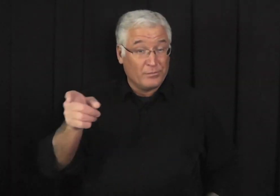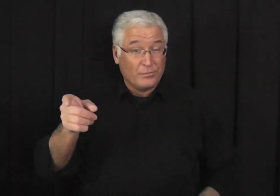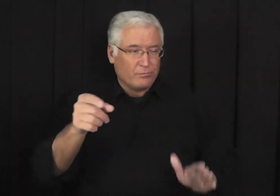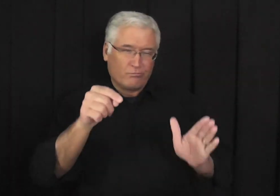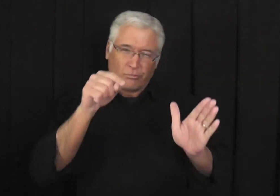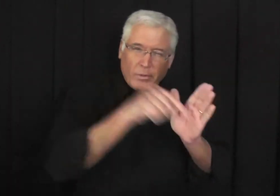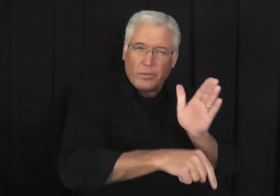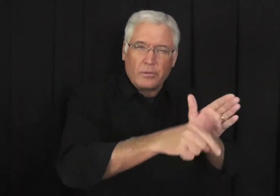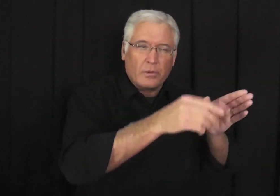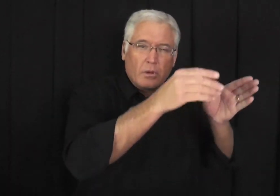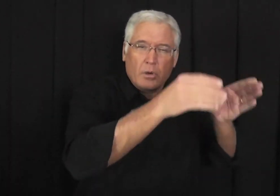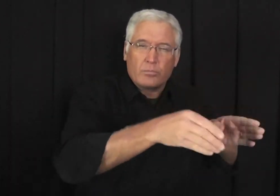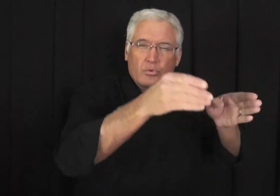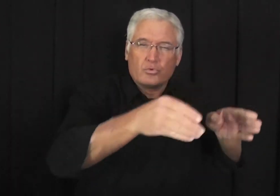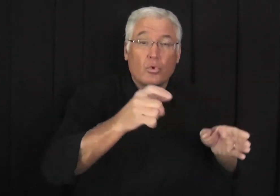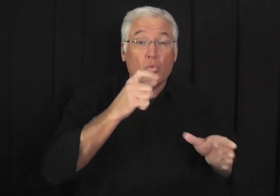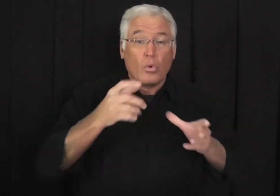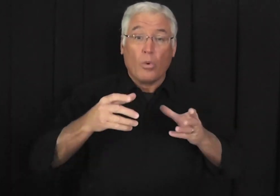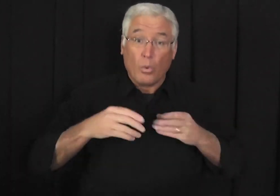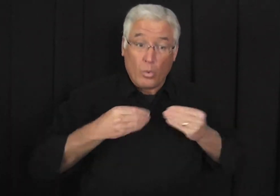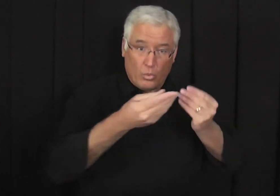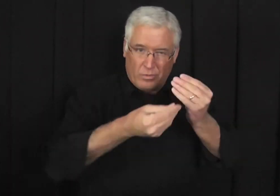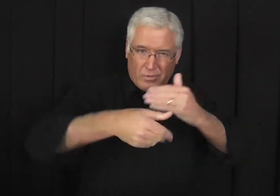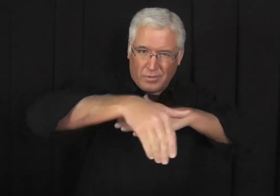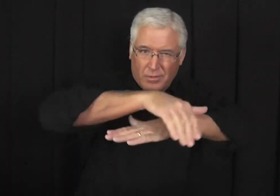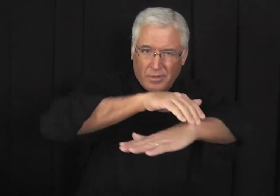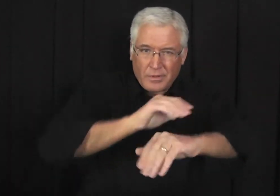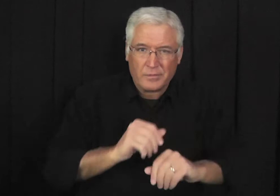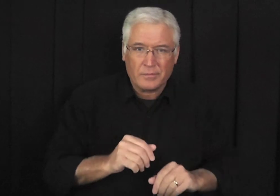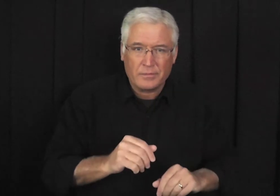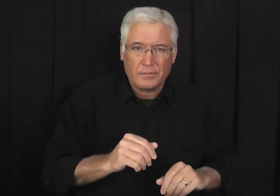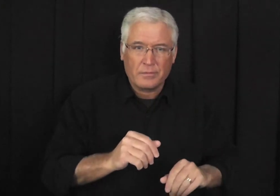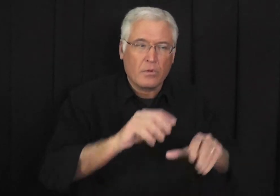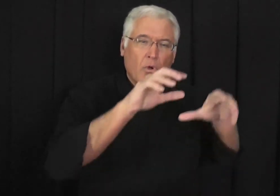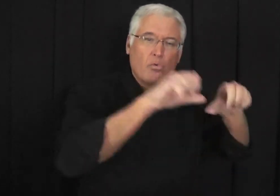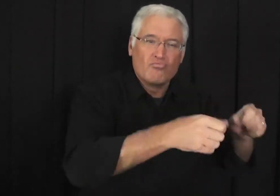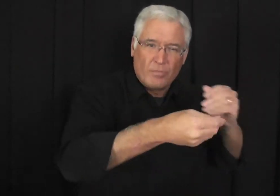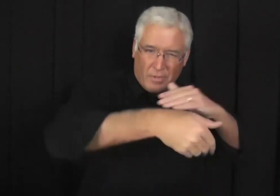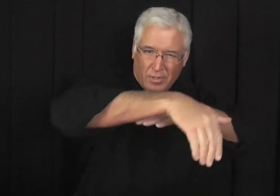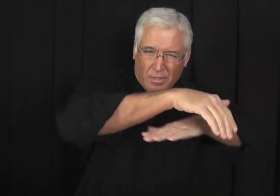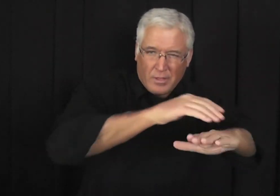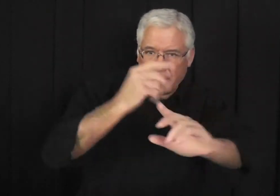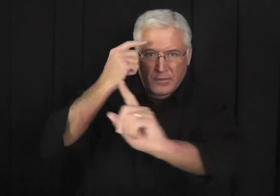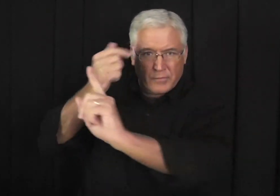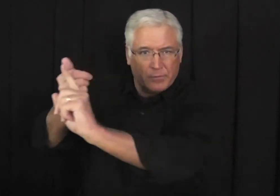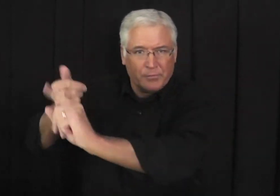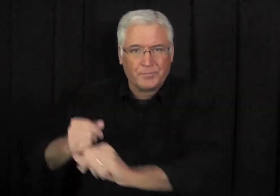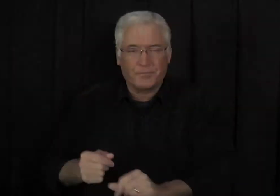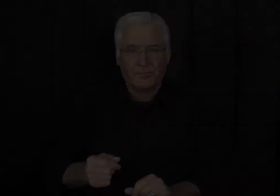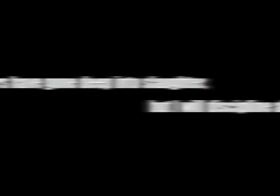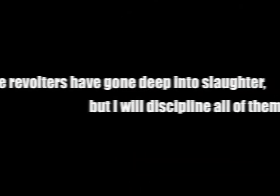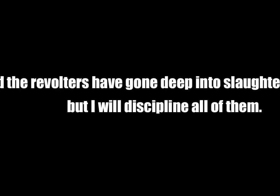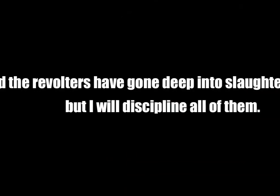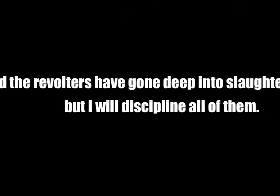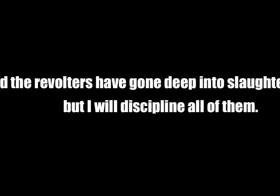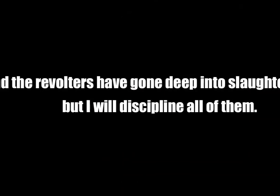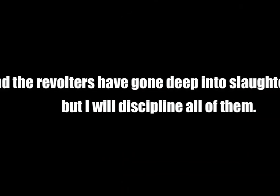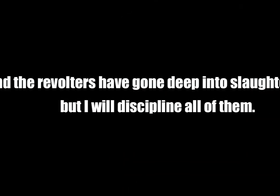Others, they even had people killed so they could take their land, so they could take their land for themselves. And the